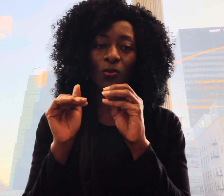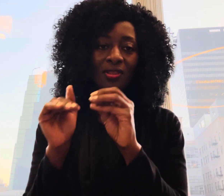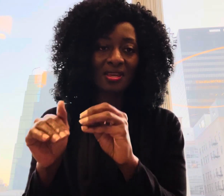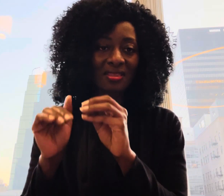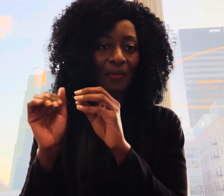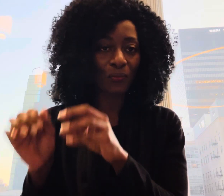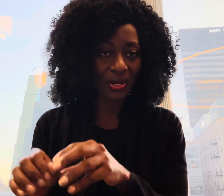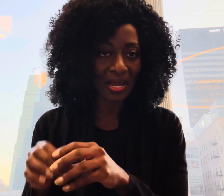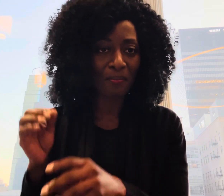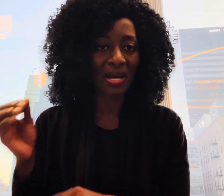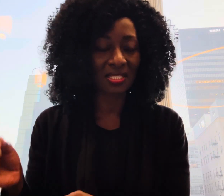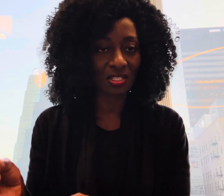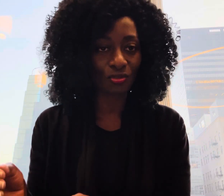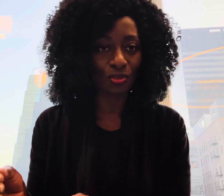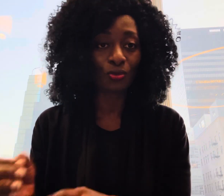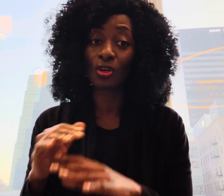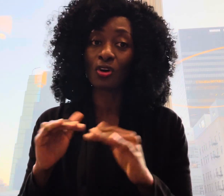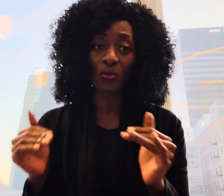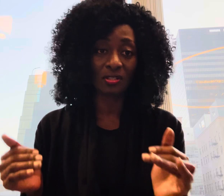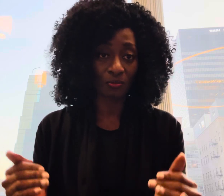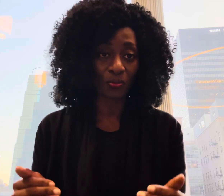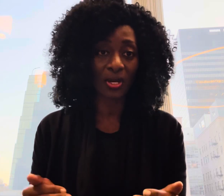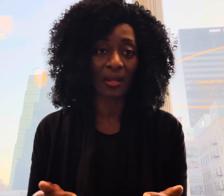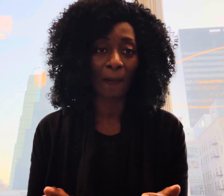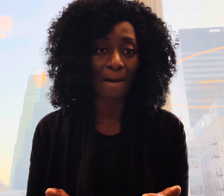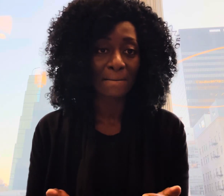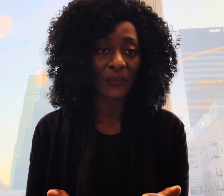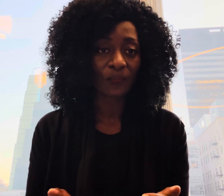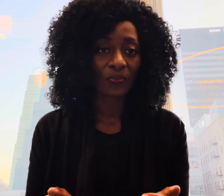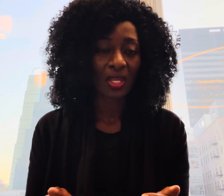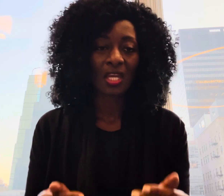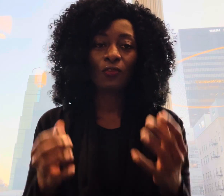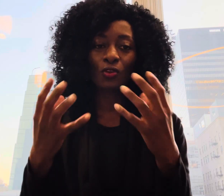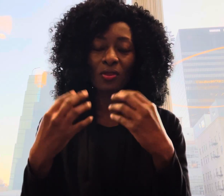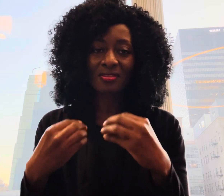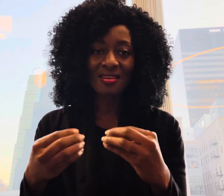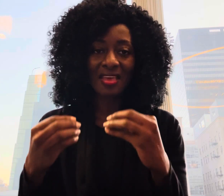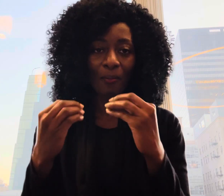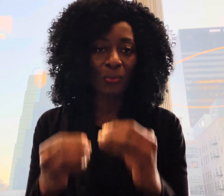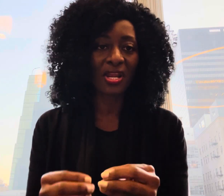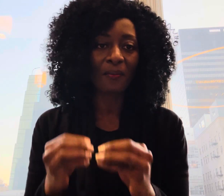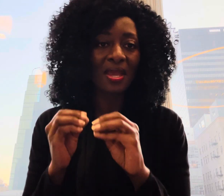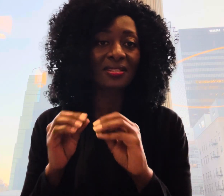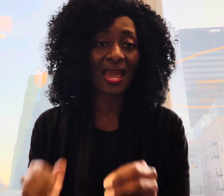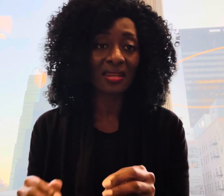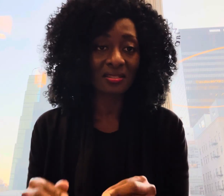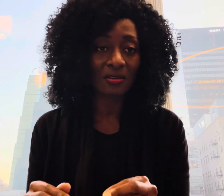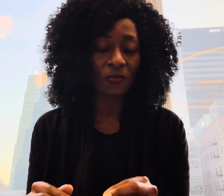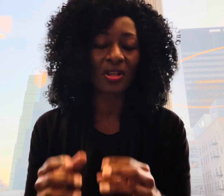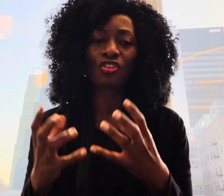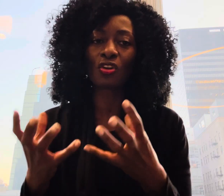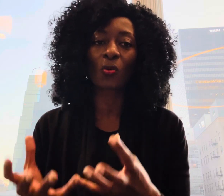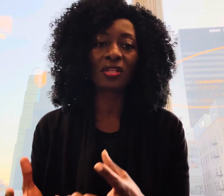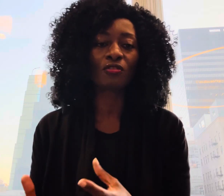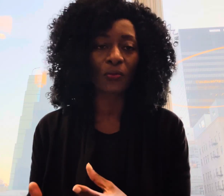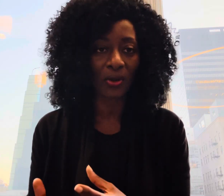don't think that prayer matters to you you're not going to pray if you don't think that prayer makes any difference you're not going to pray